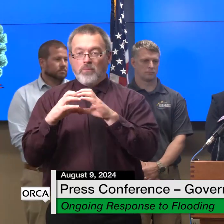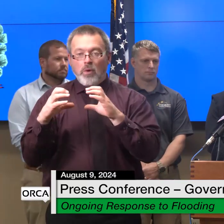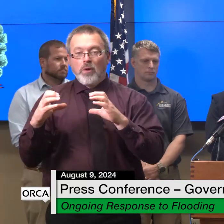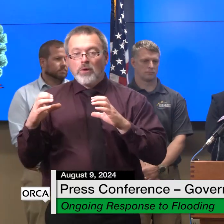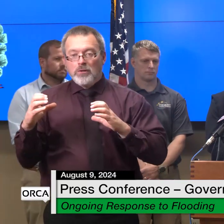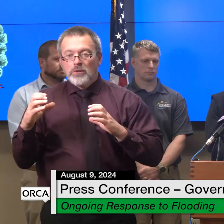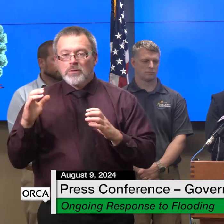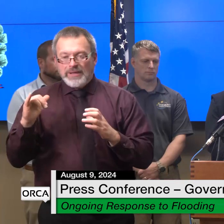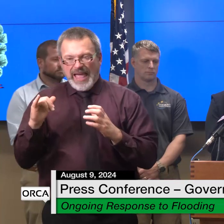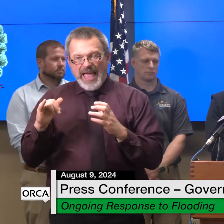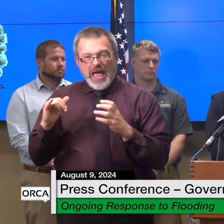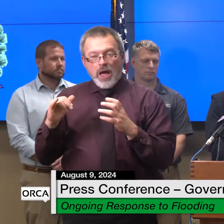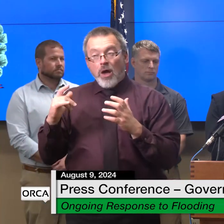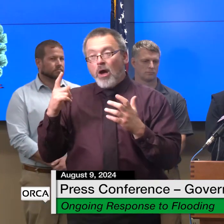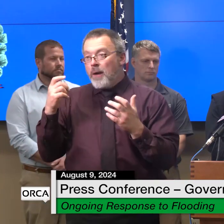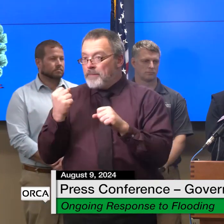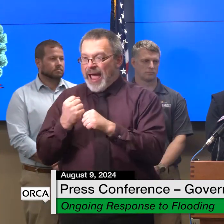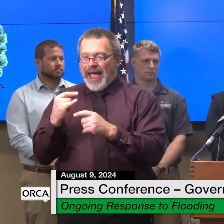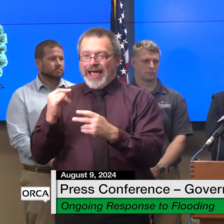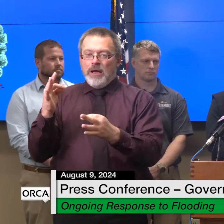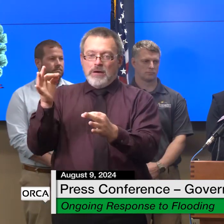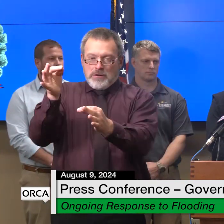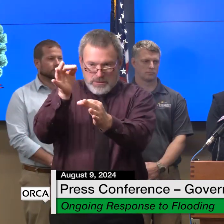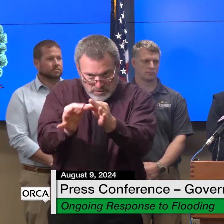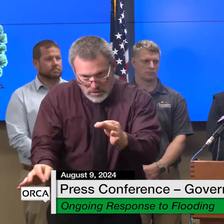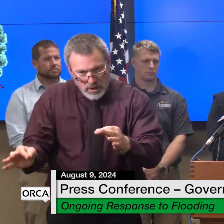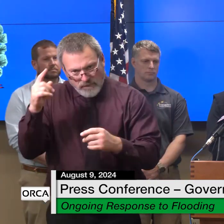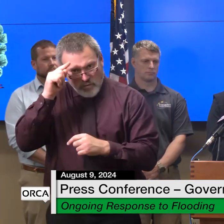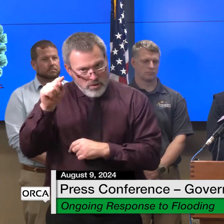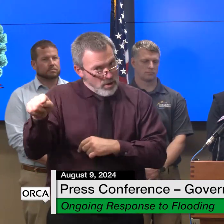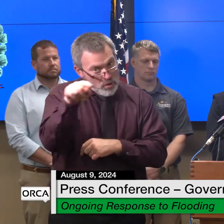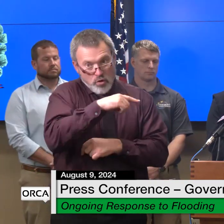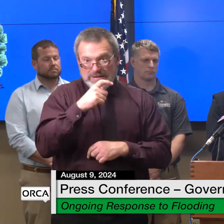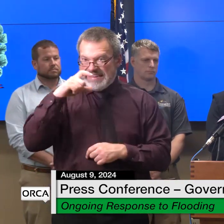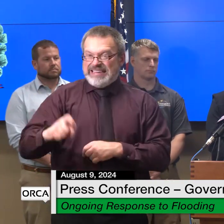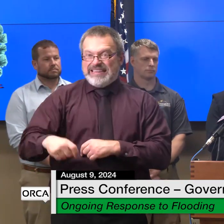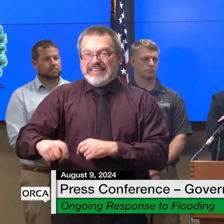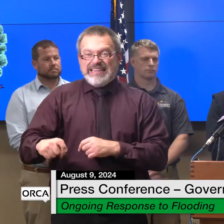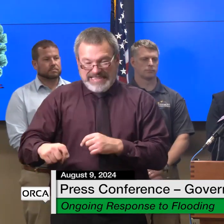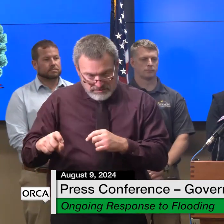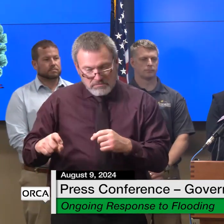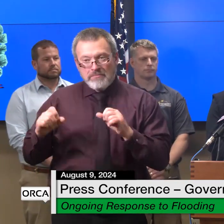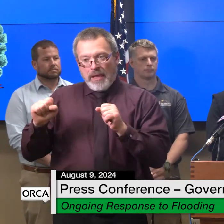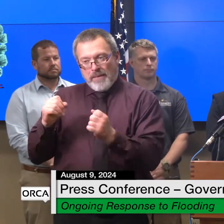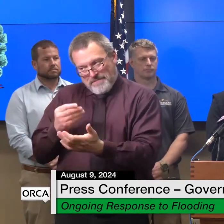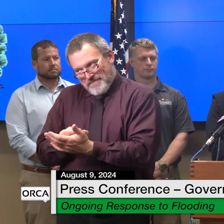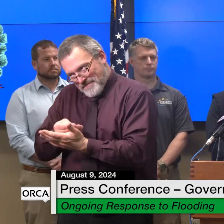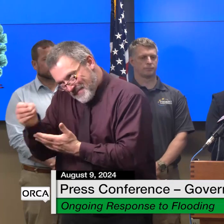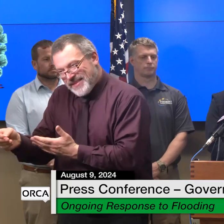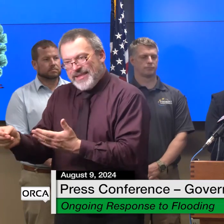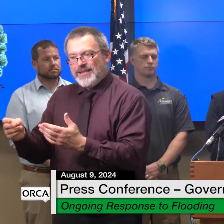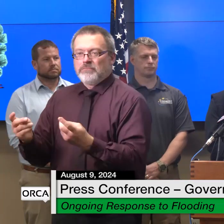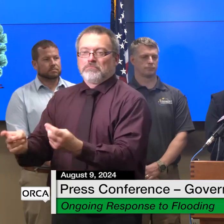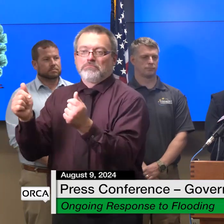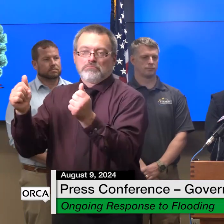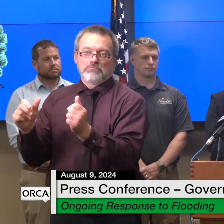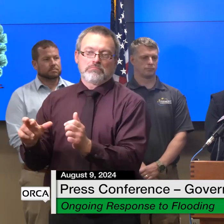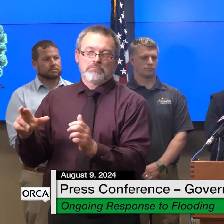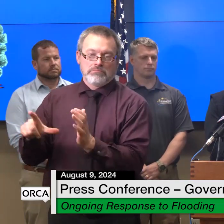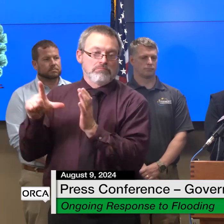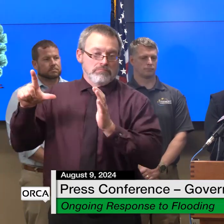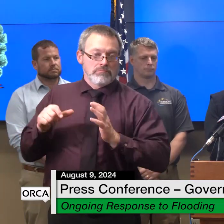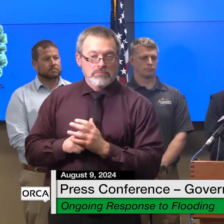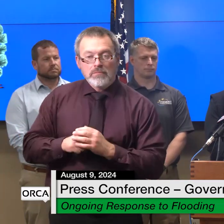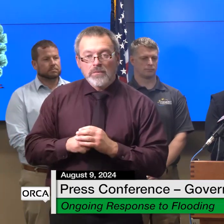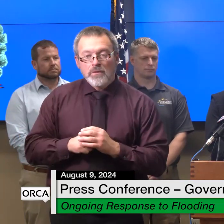easier for vermonters to buy an affordable home the program will streamline processes and